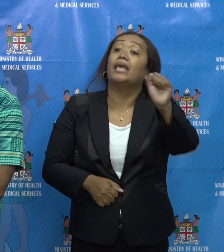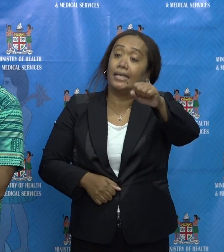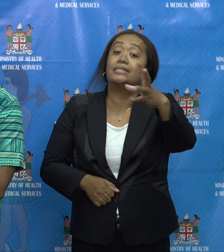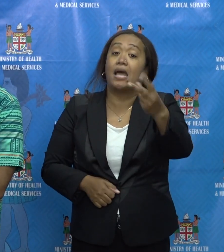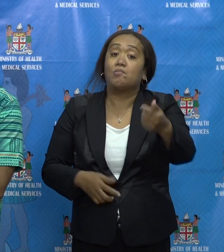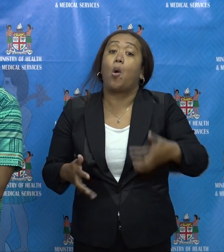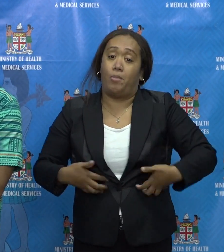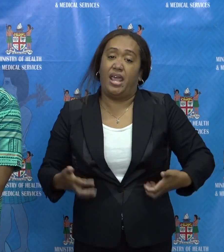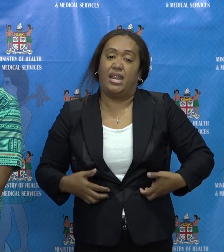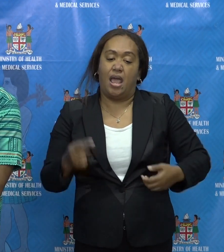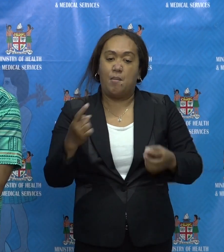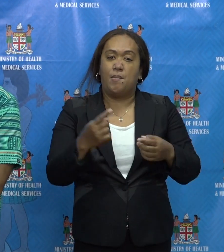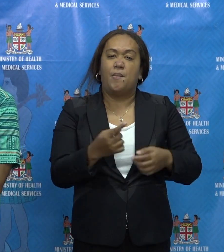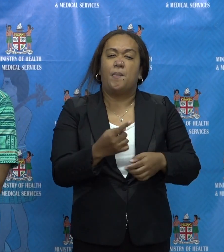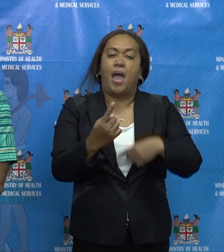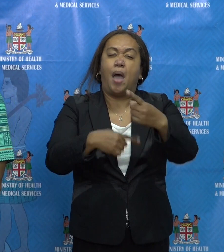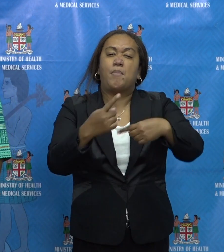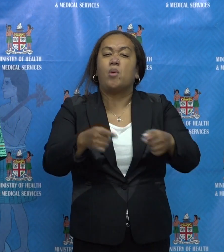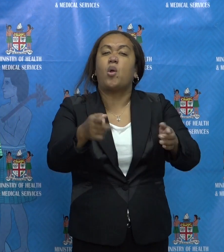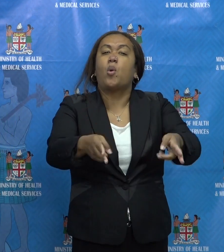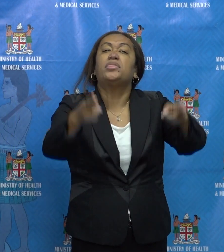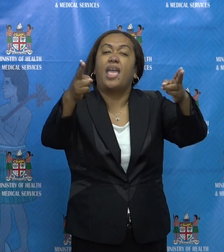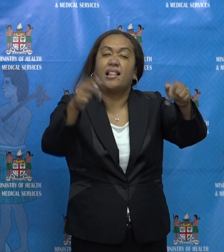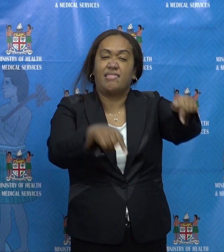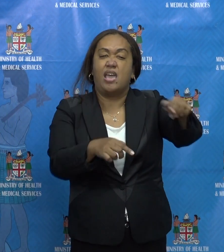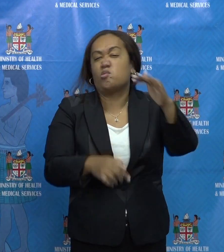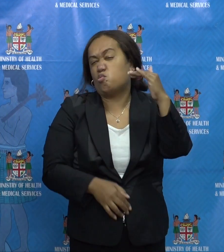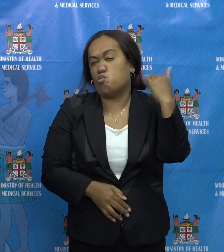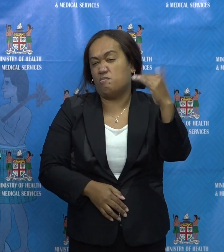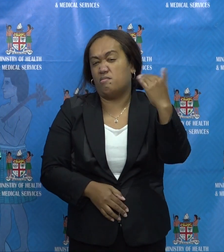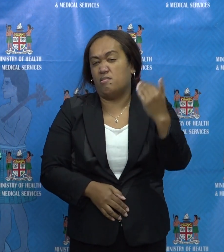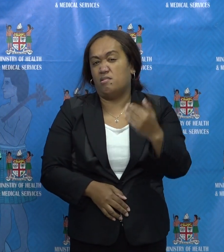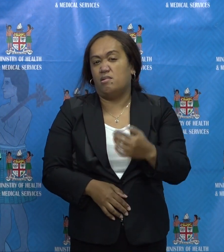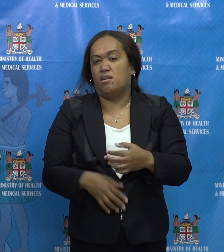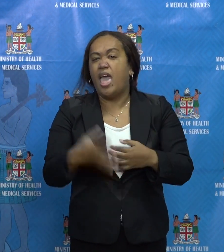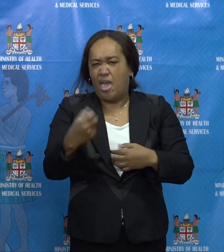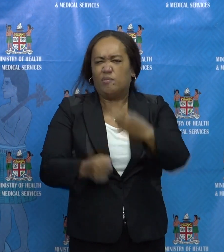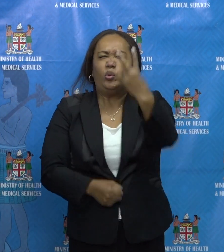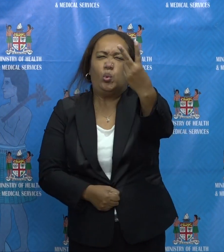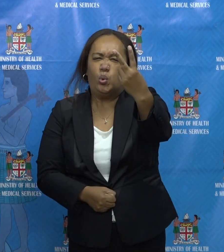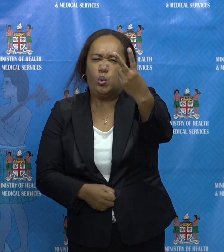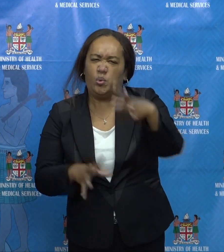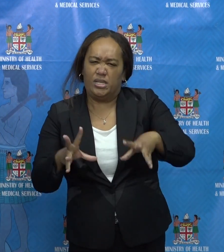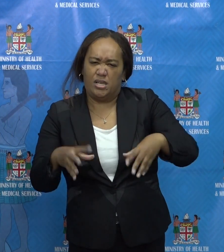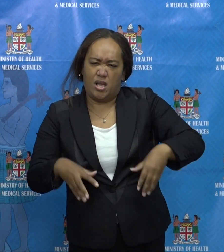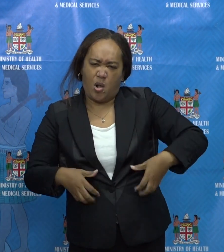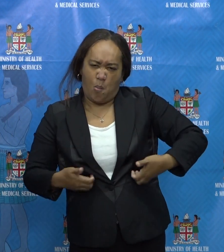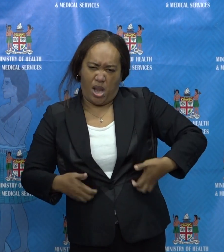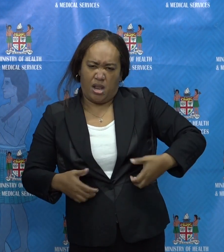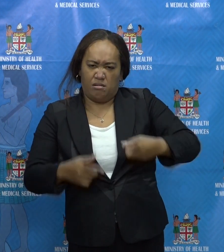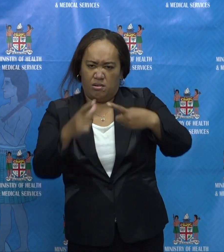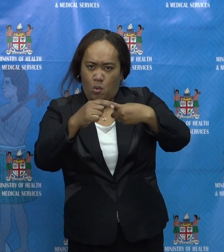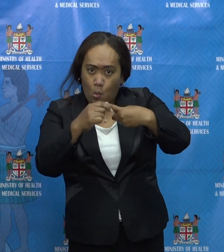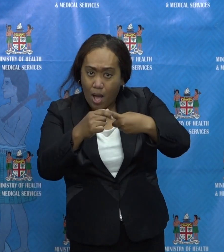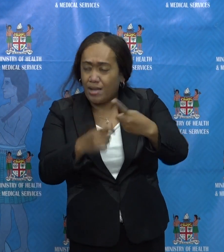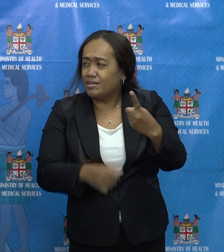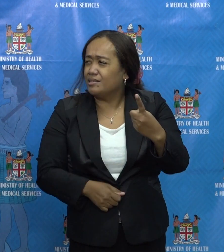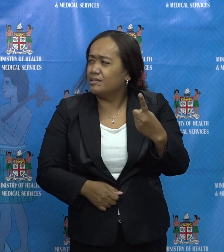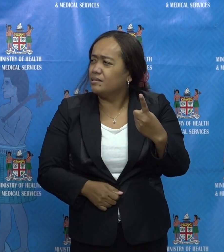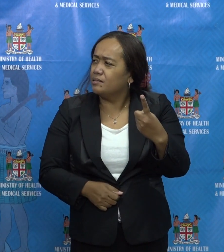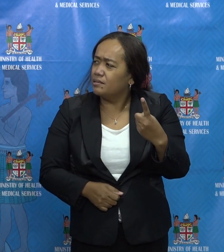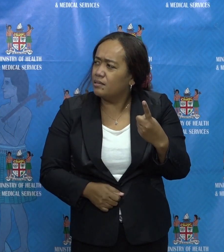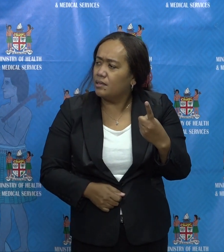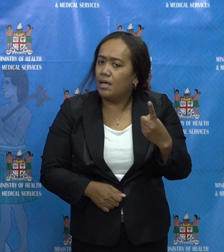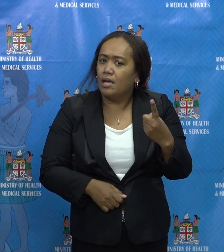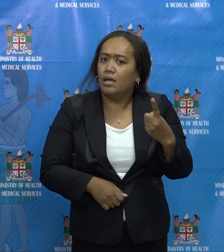I think there's two incidences. One was some incident